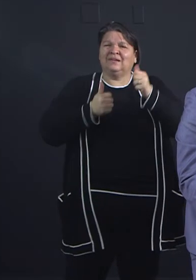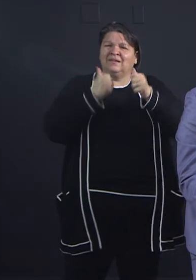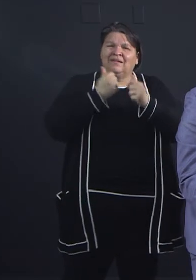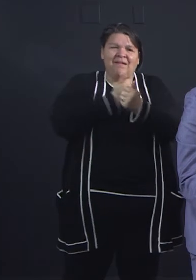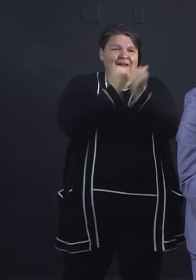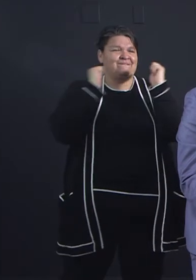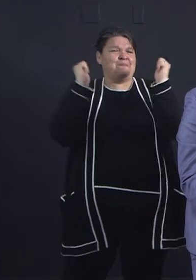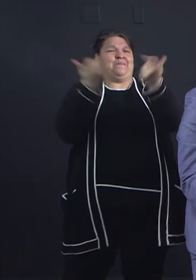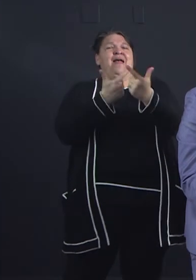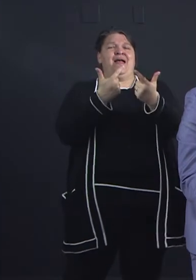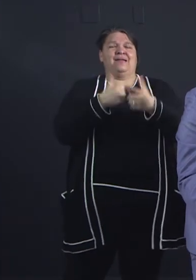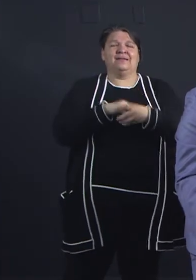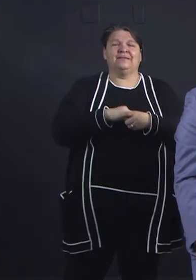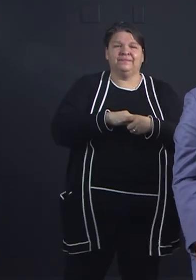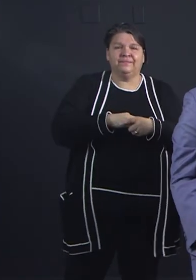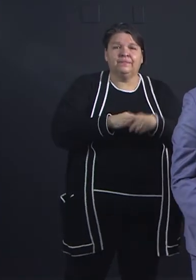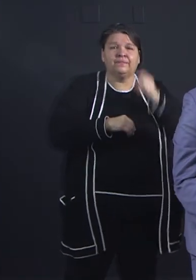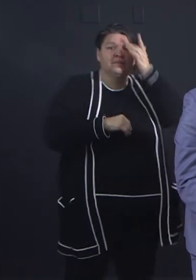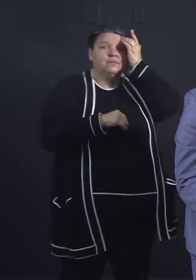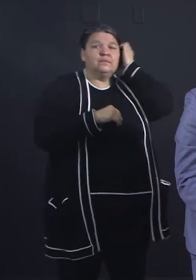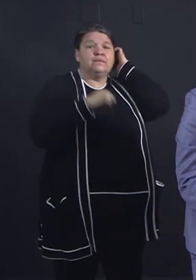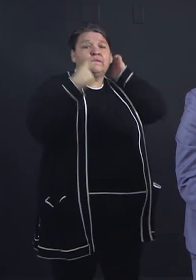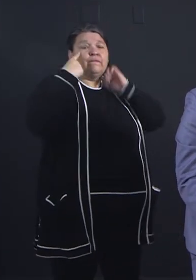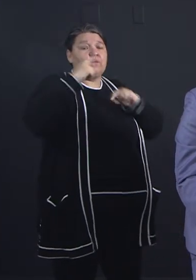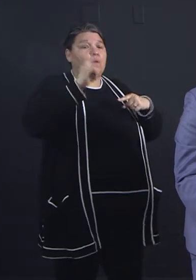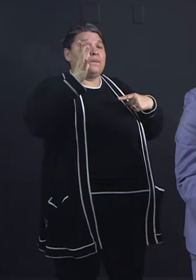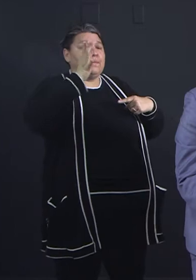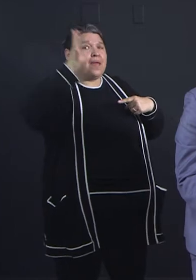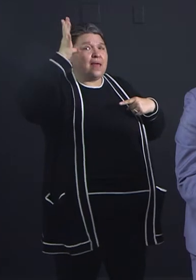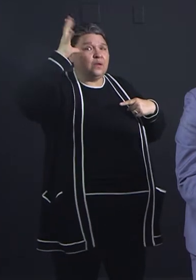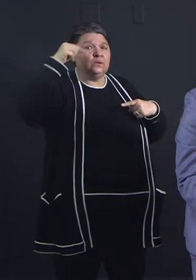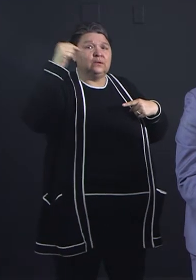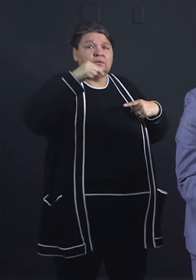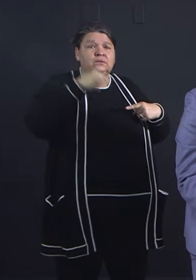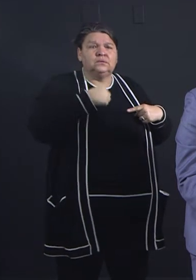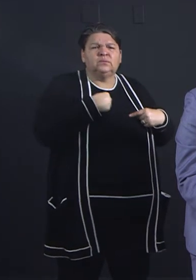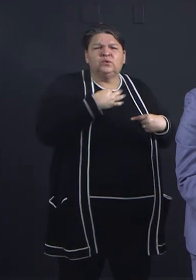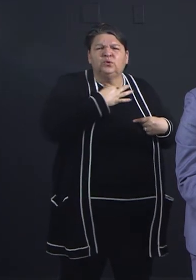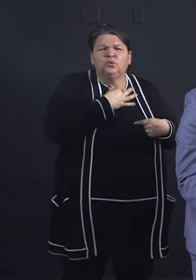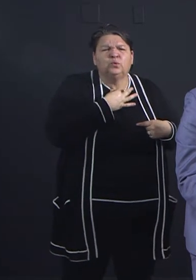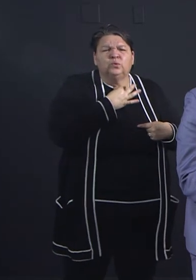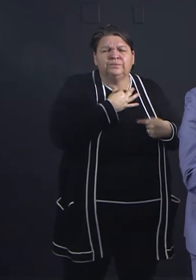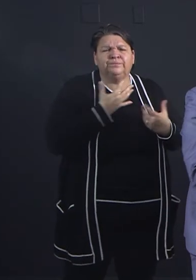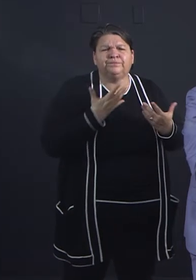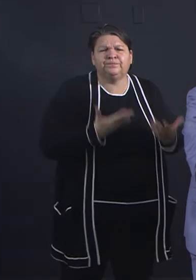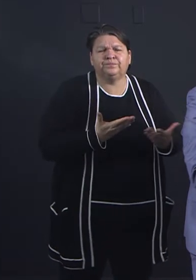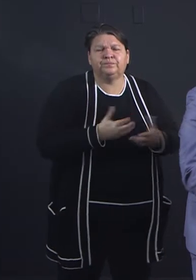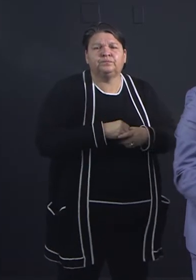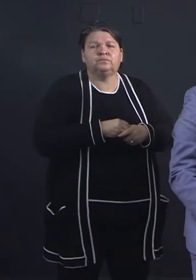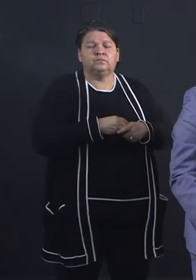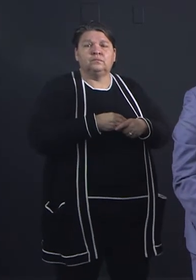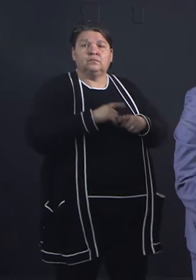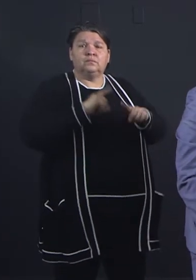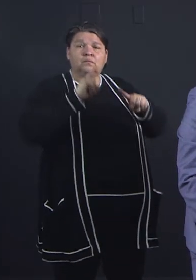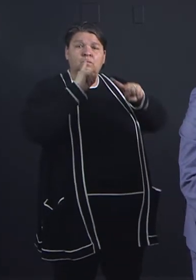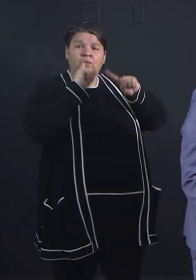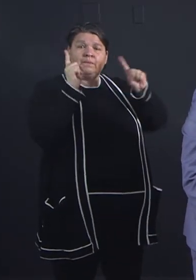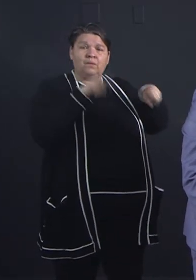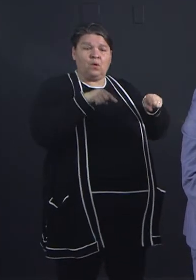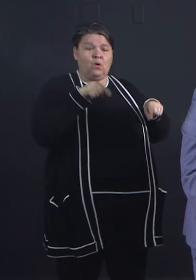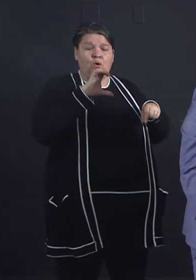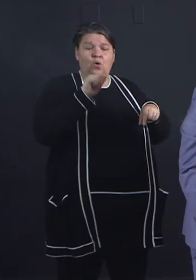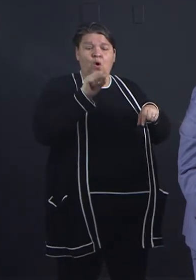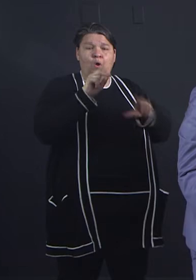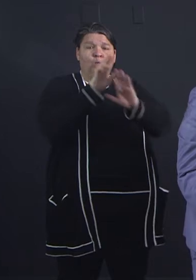always from parents, not so much from kids. But what are you going to do about what we used to call report cards and now you tend to talk about